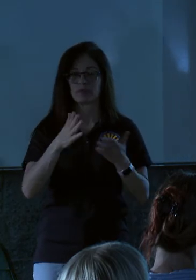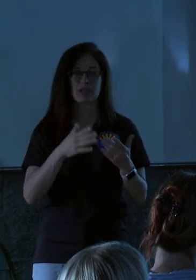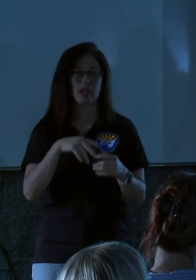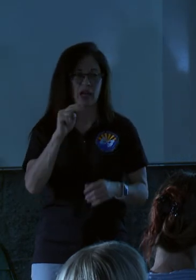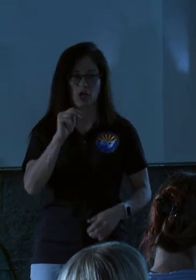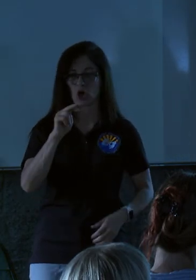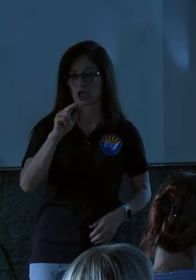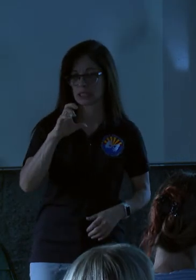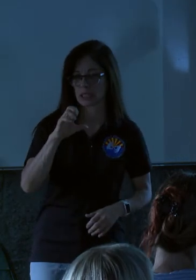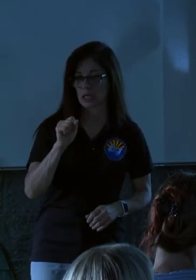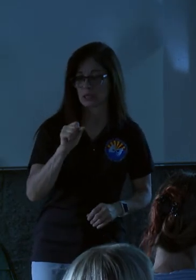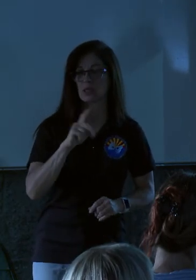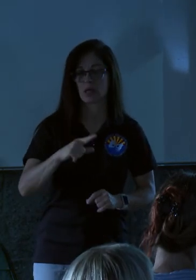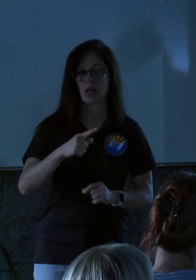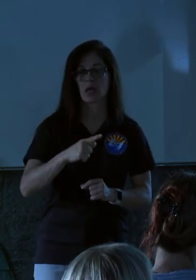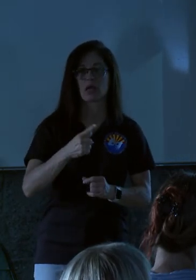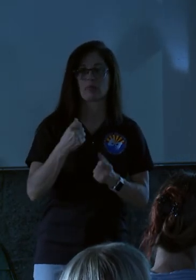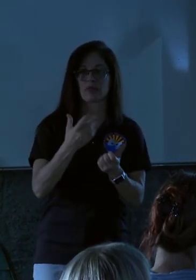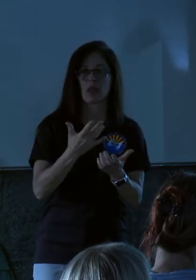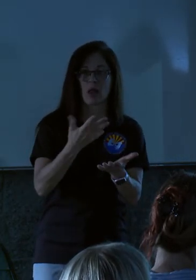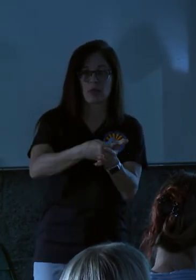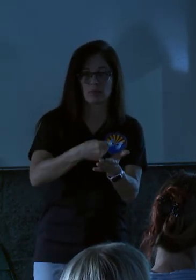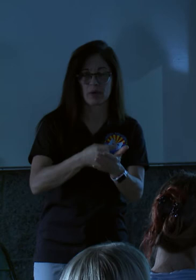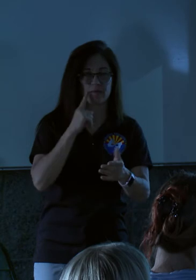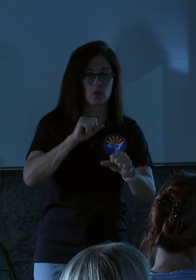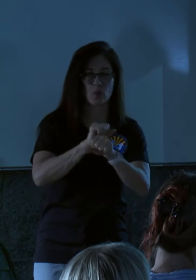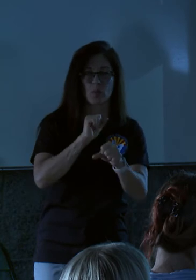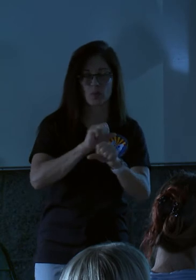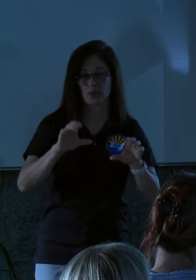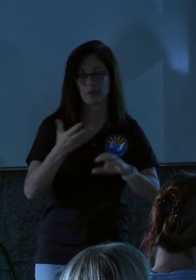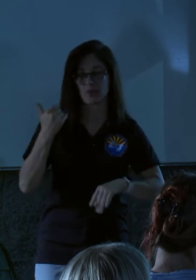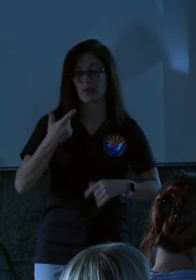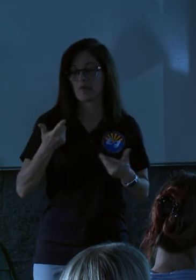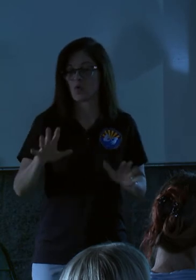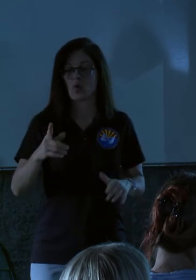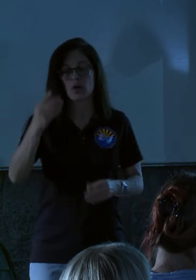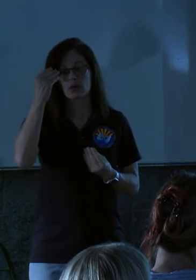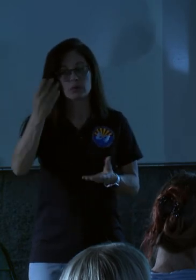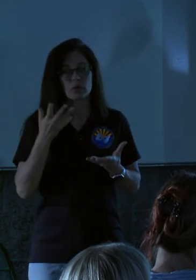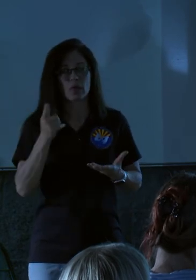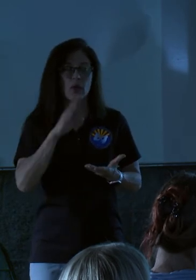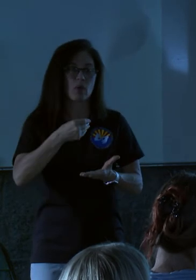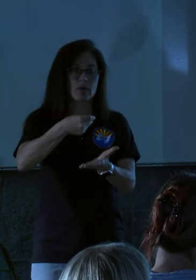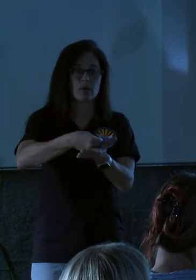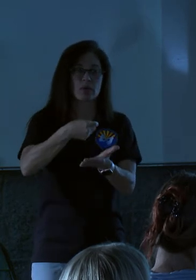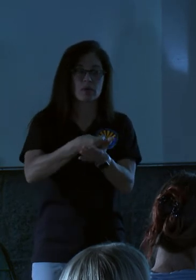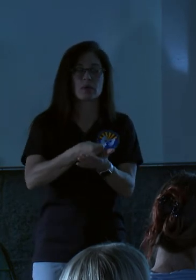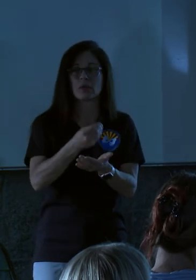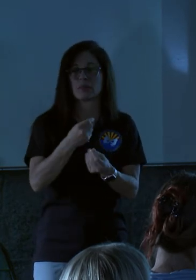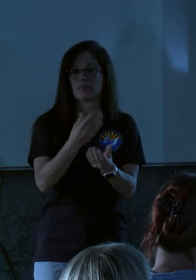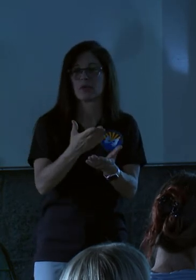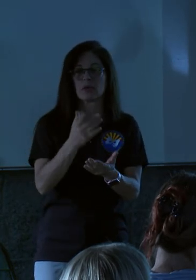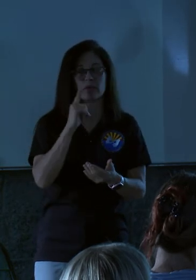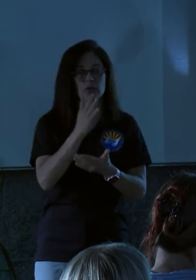ones that funded a lot of the work that we did prior. And so they've already said that they would fund some of